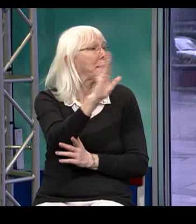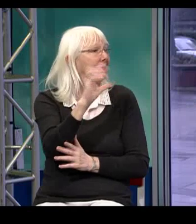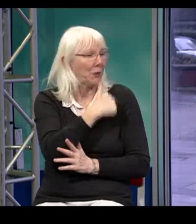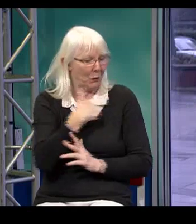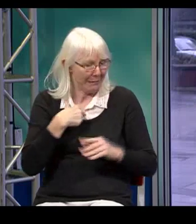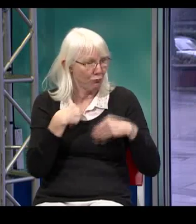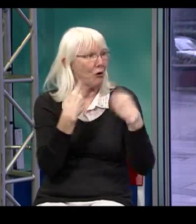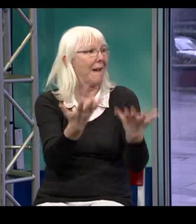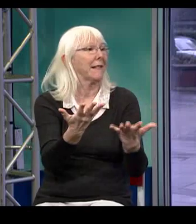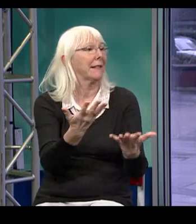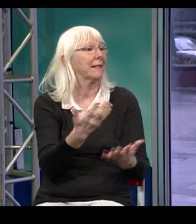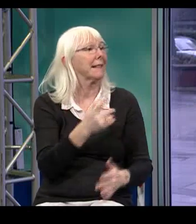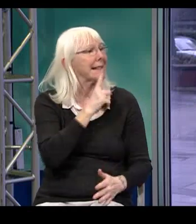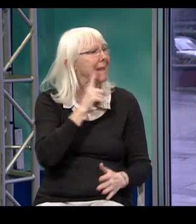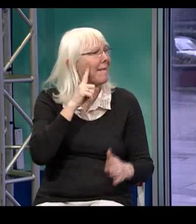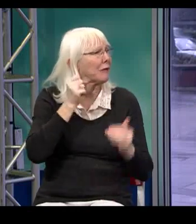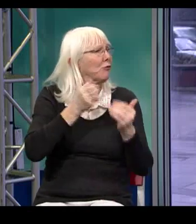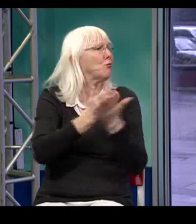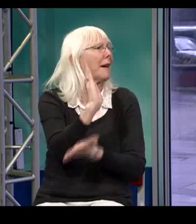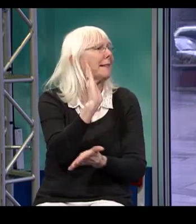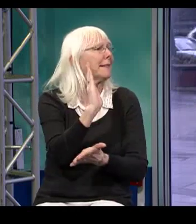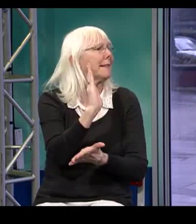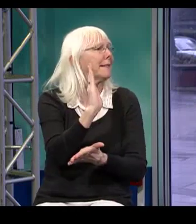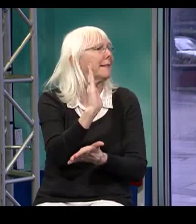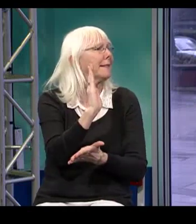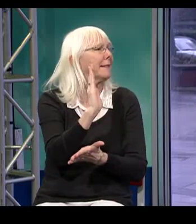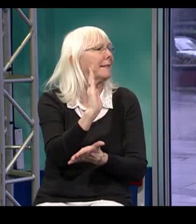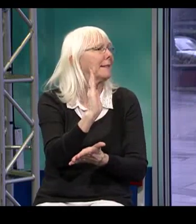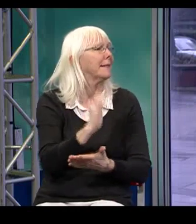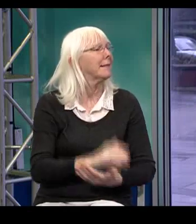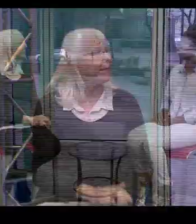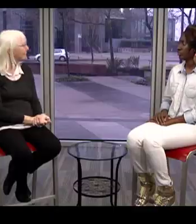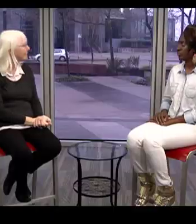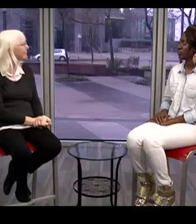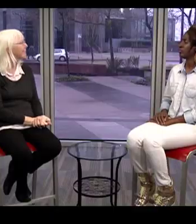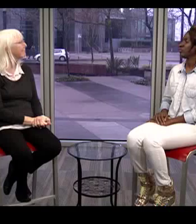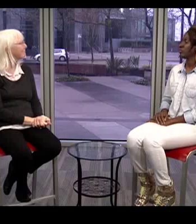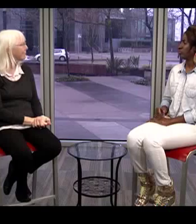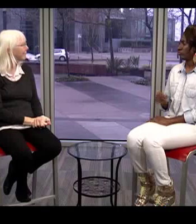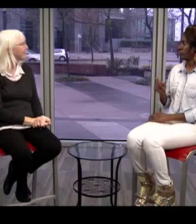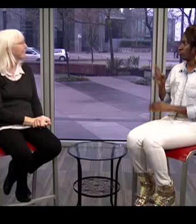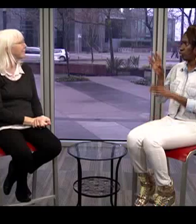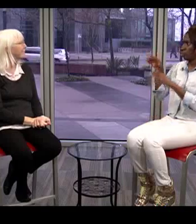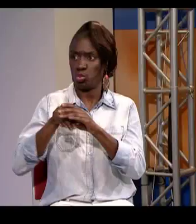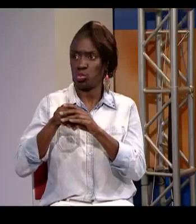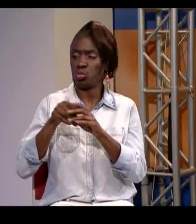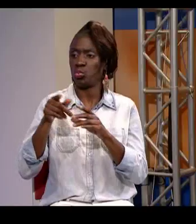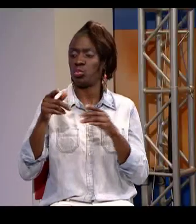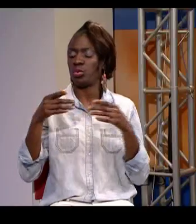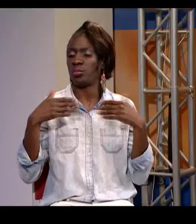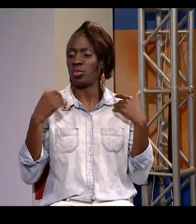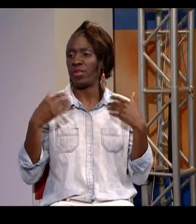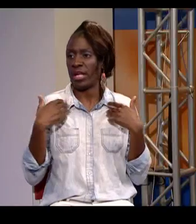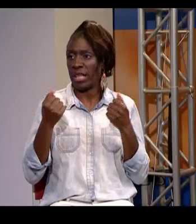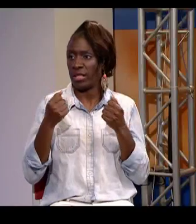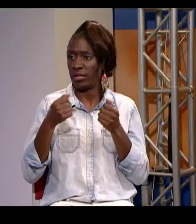services. So anywhere in BC, we provide services because it is a deaf person's right to have access to clear medical